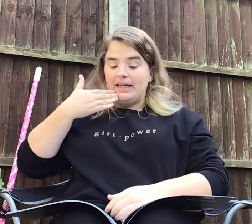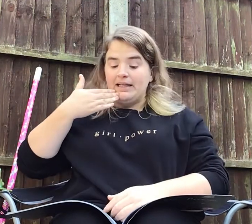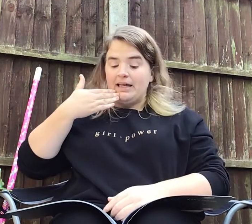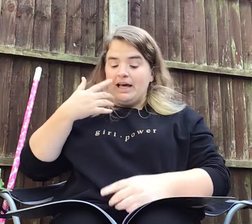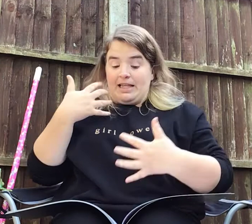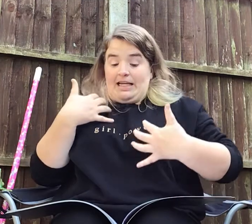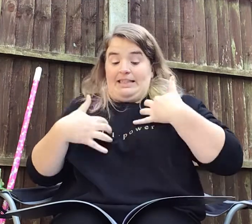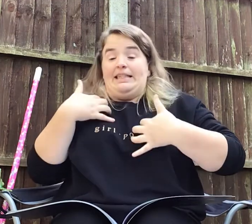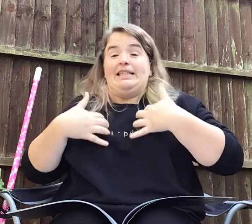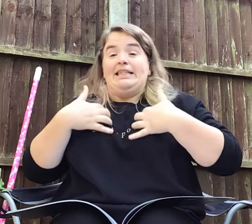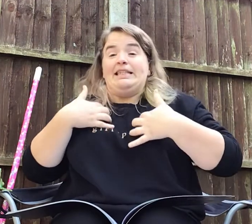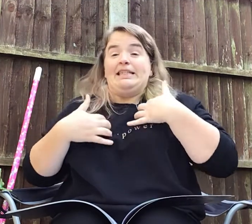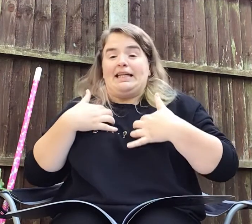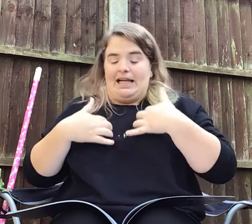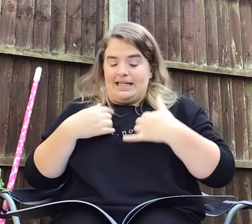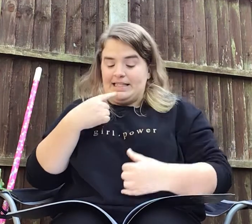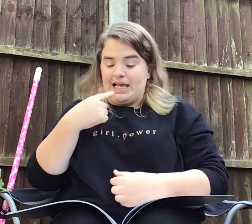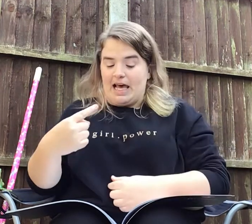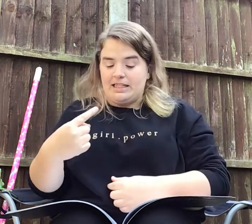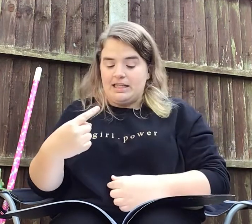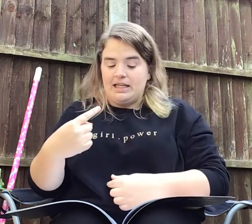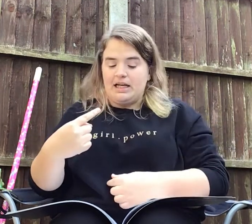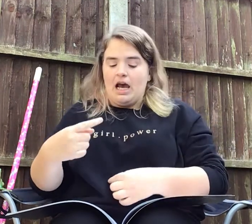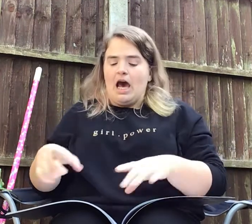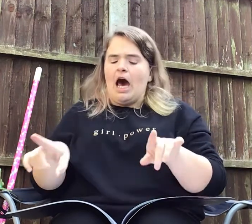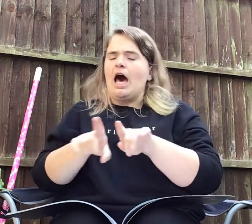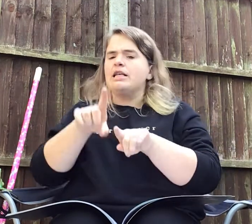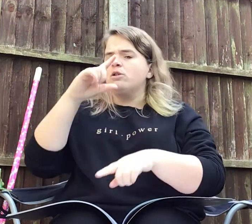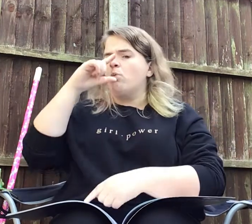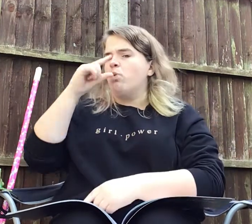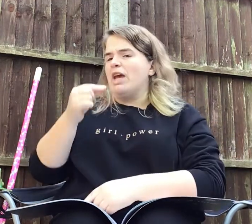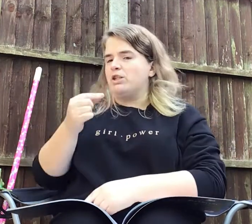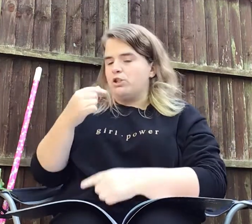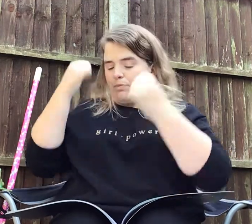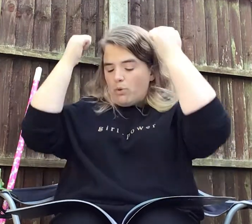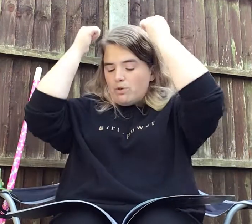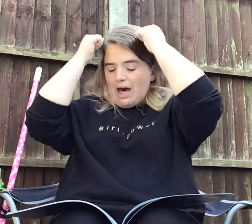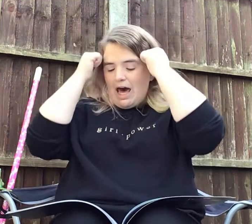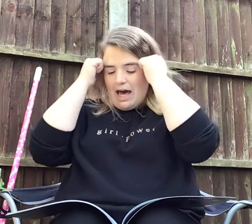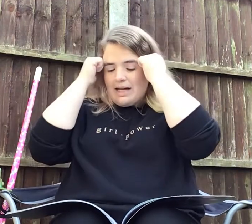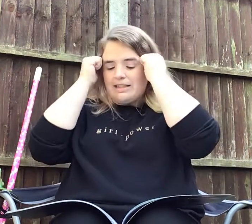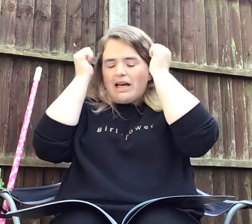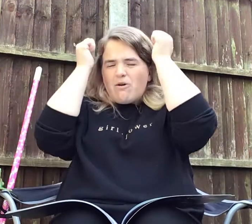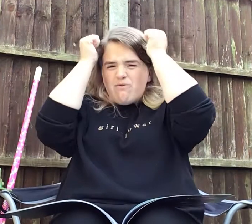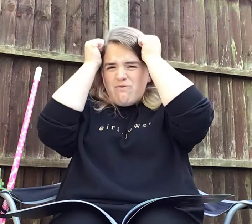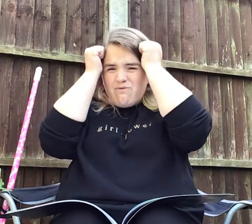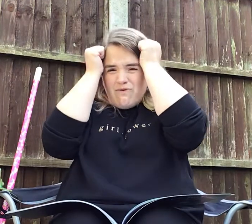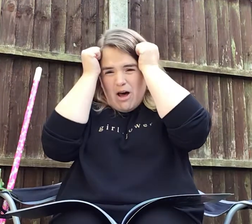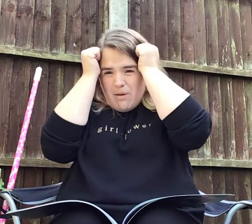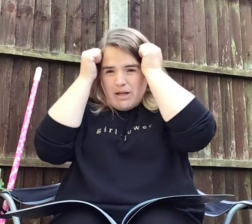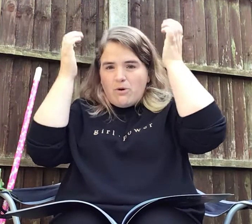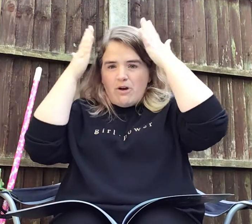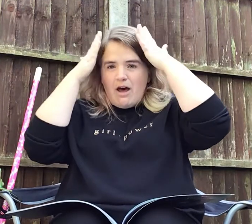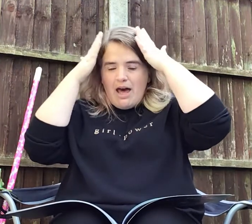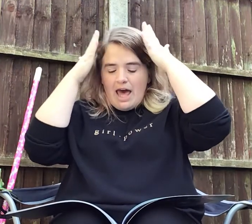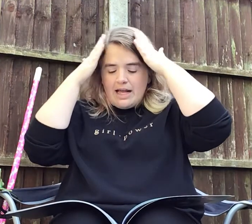then eagerly said as the witch pulled the hat down firmly on her head.